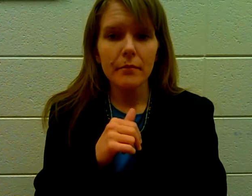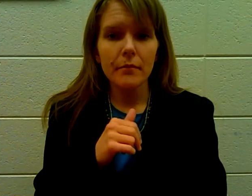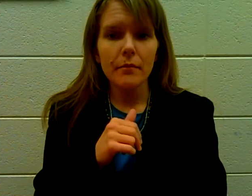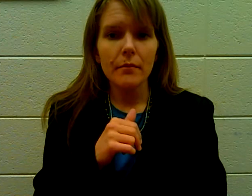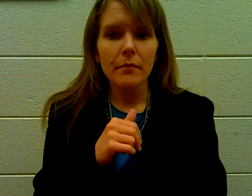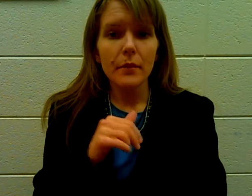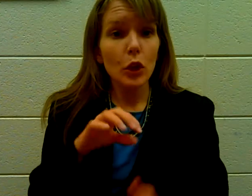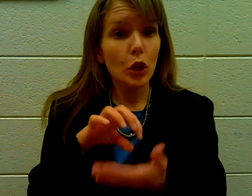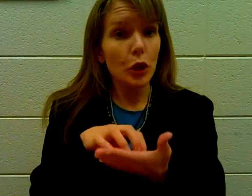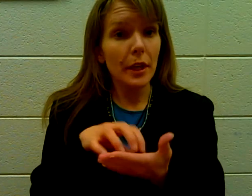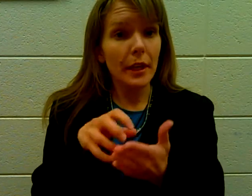Cookie.